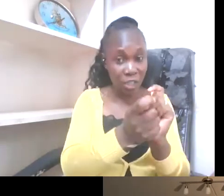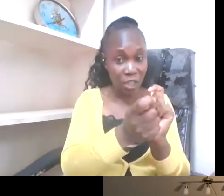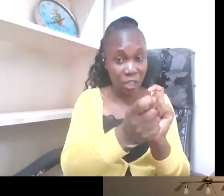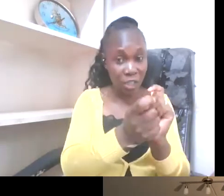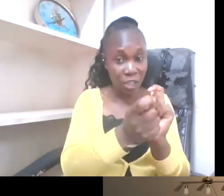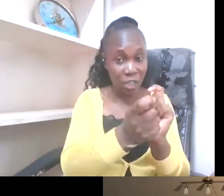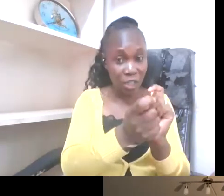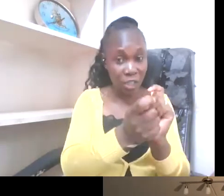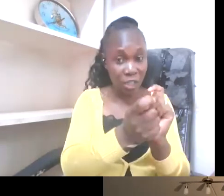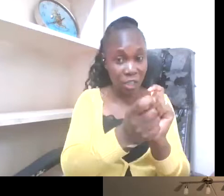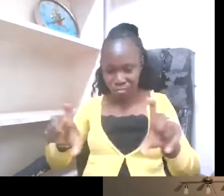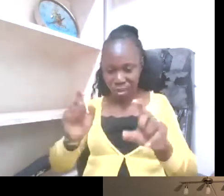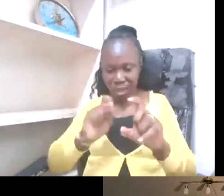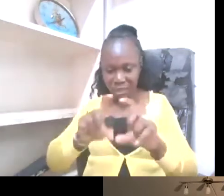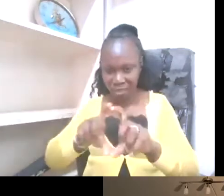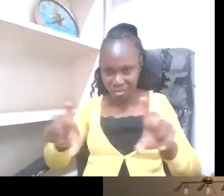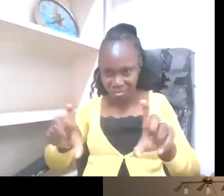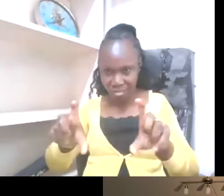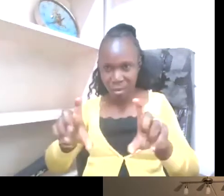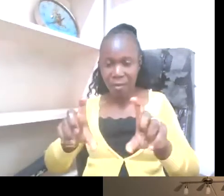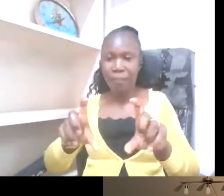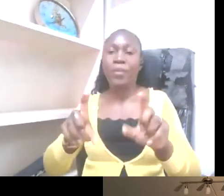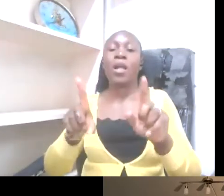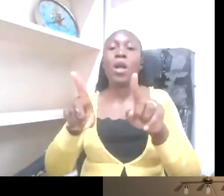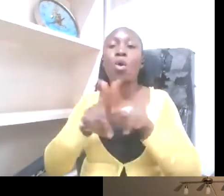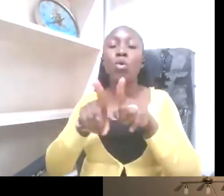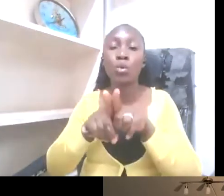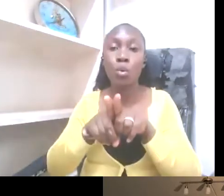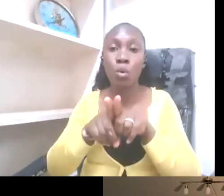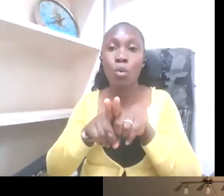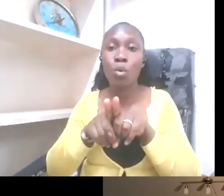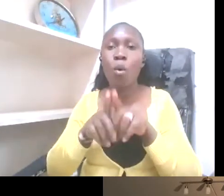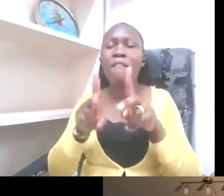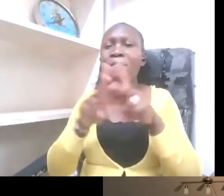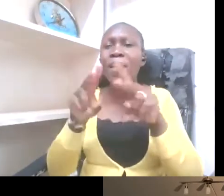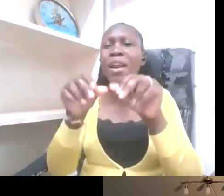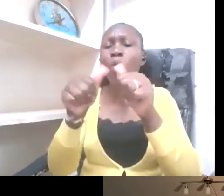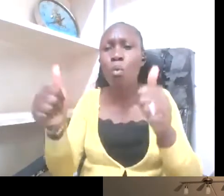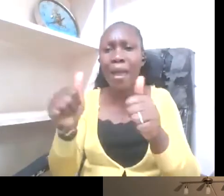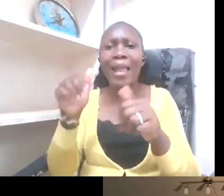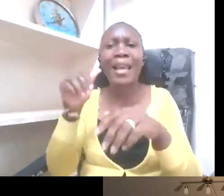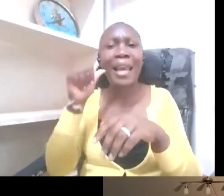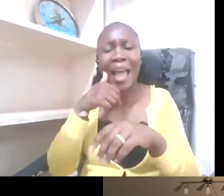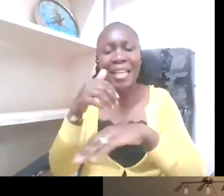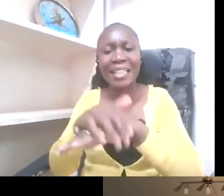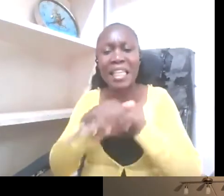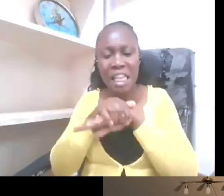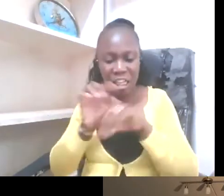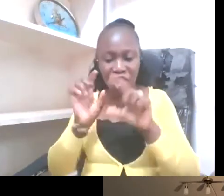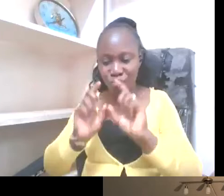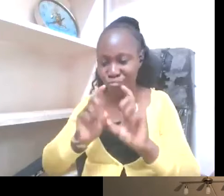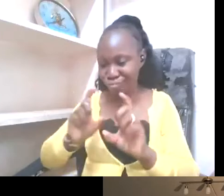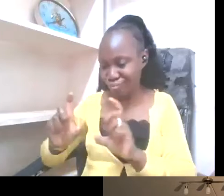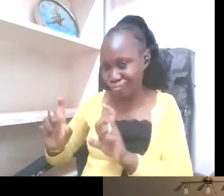really well created English subtitles, you know, so that people can